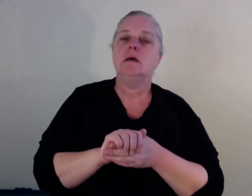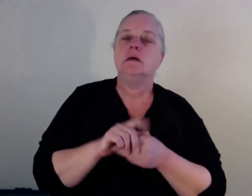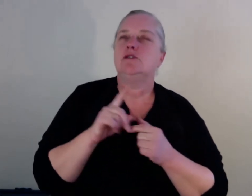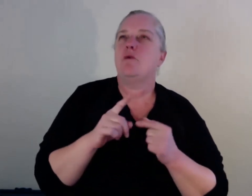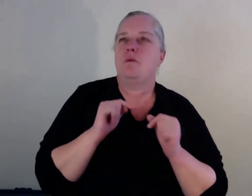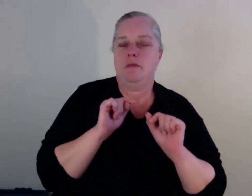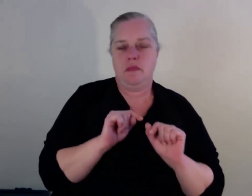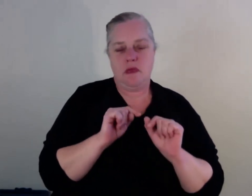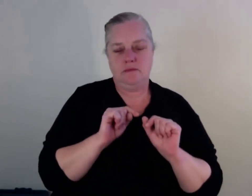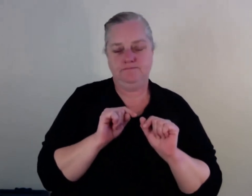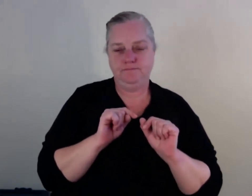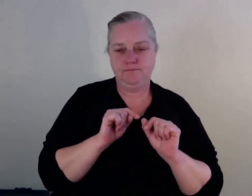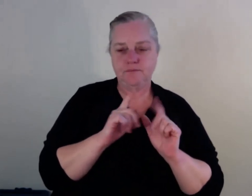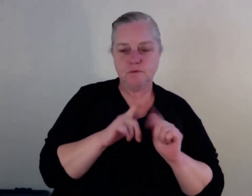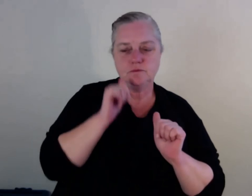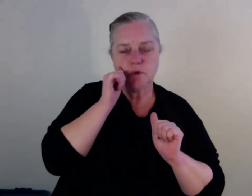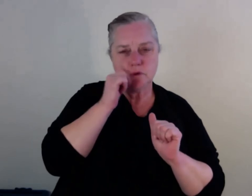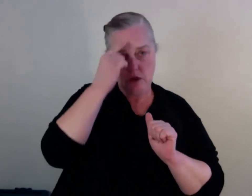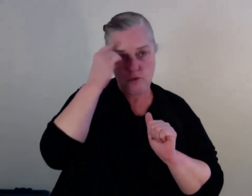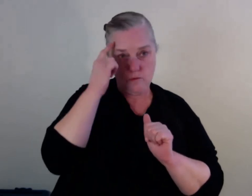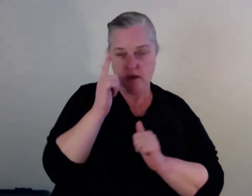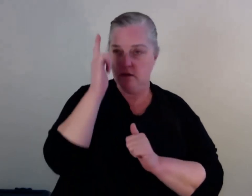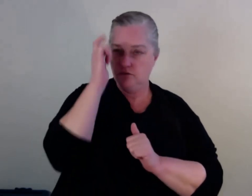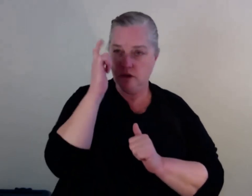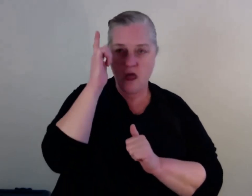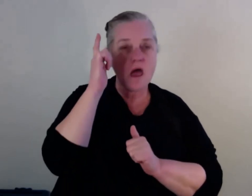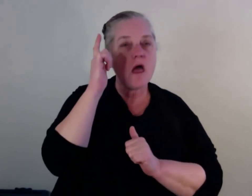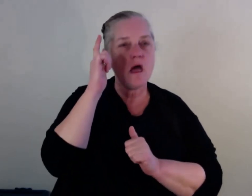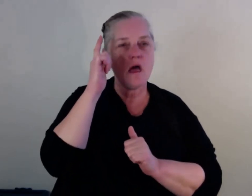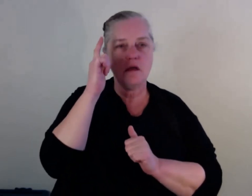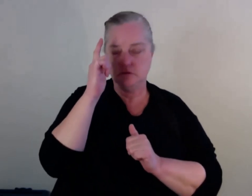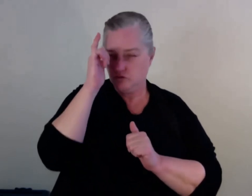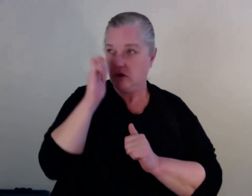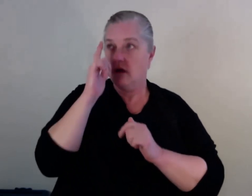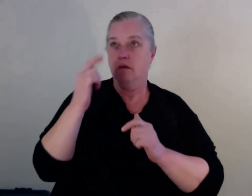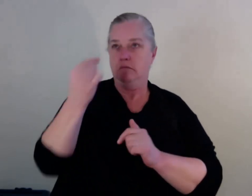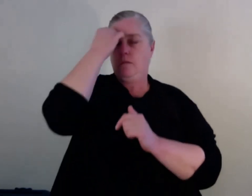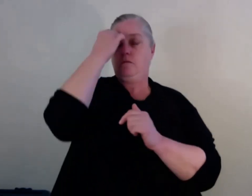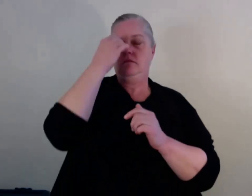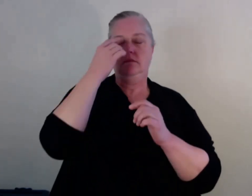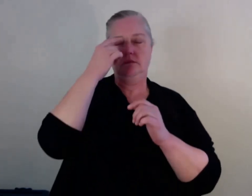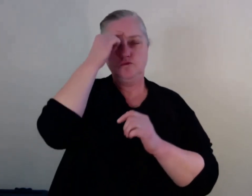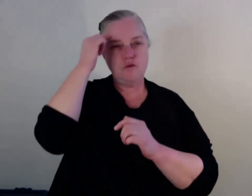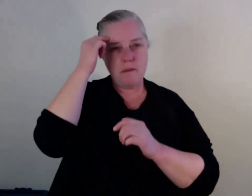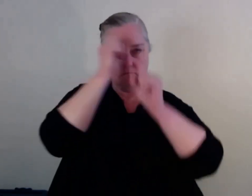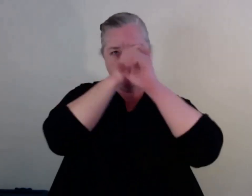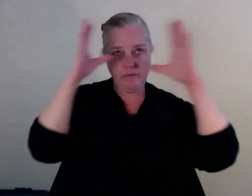So if you come from domestic violence, you've been sexually assaulted, if you come from childhood trauma, you know, childhood